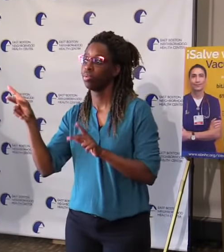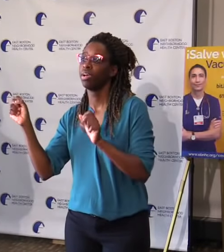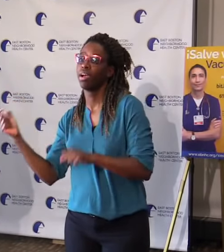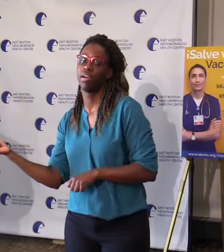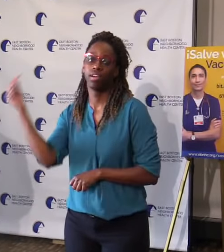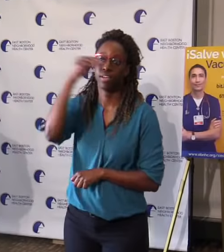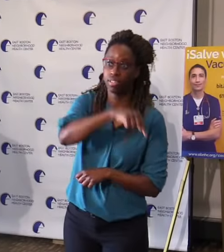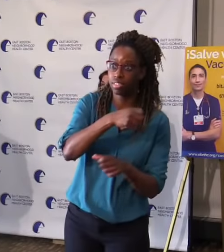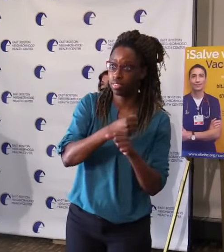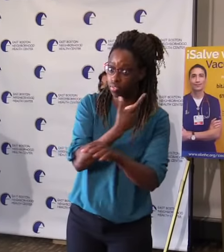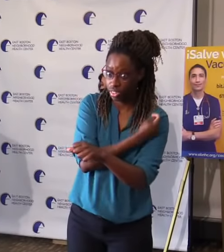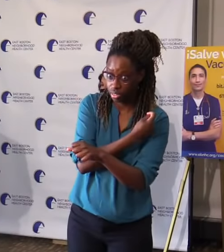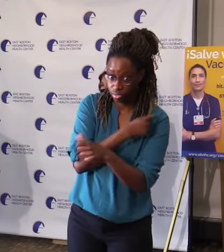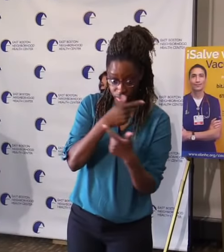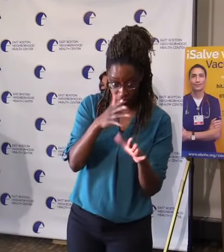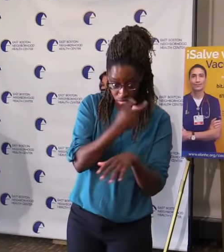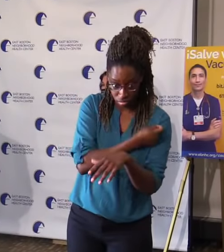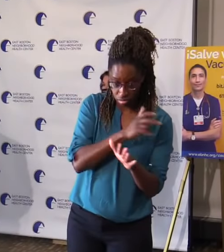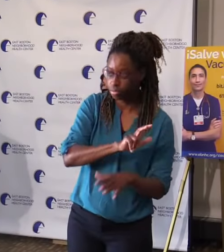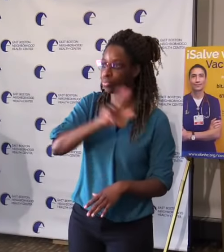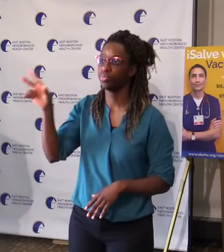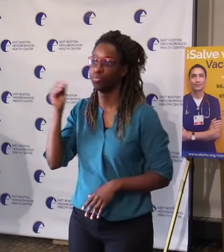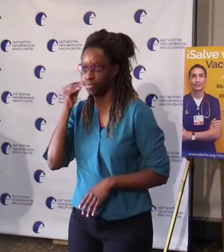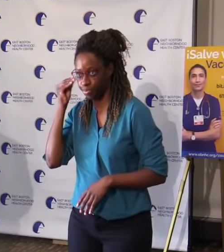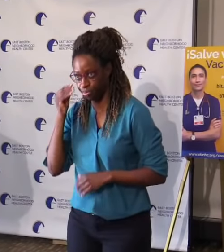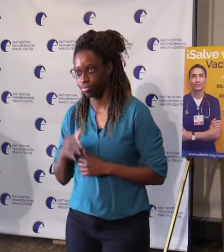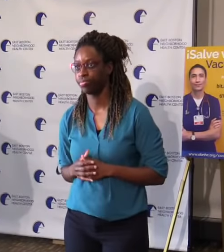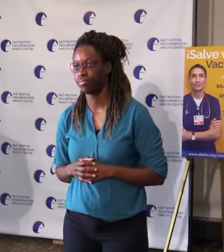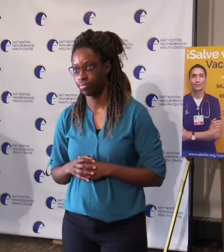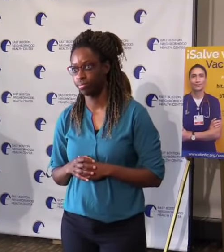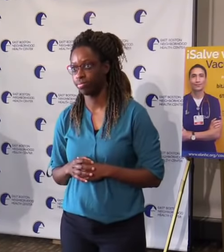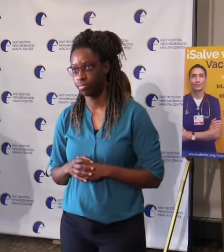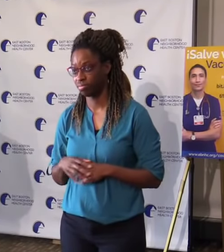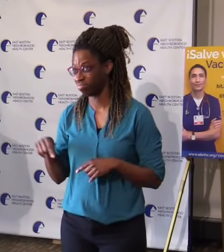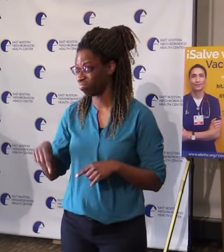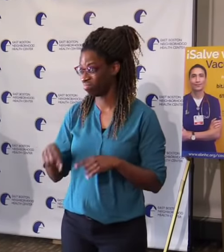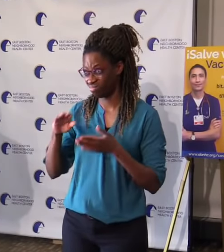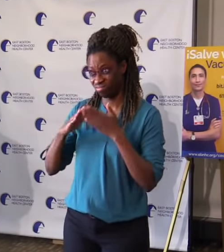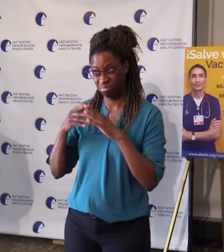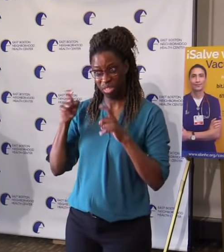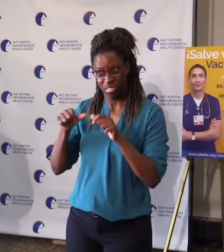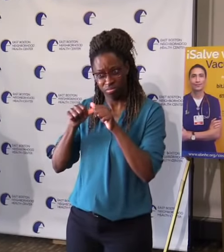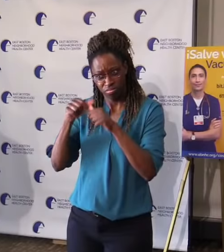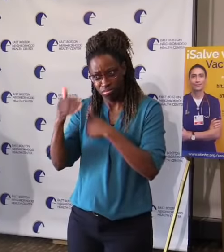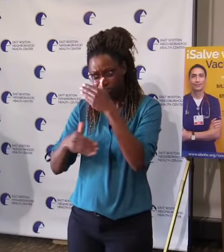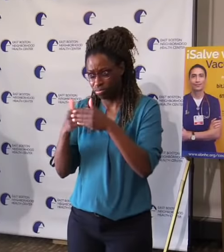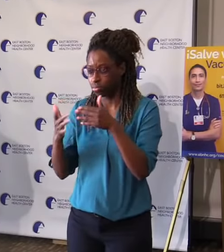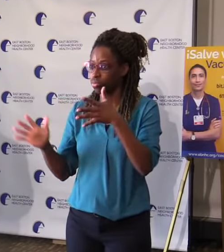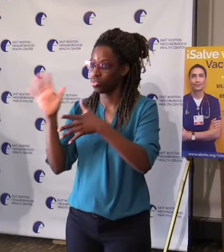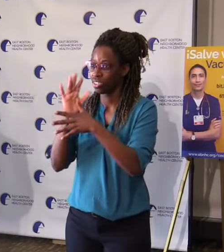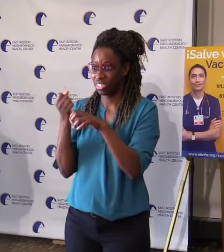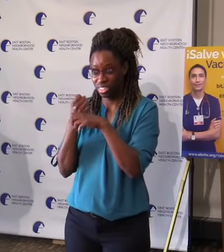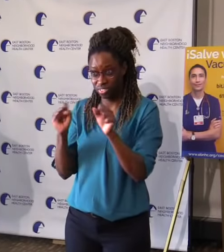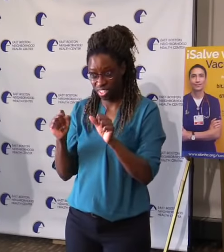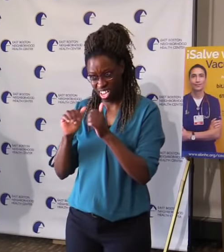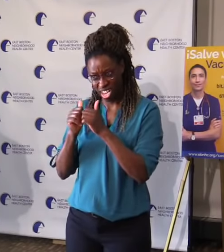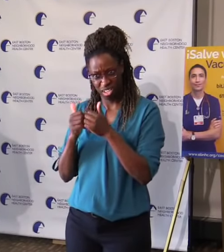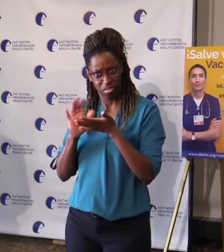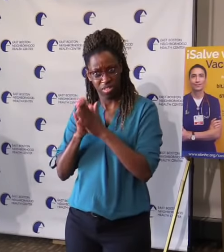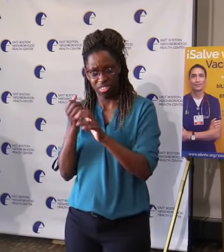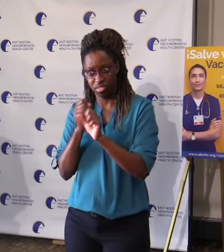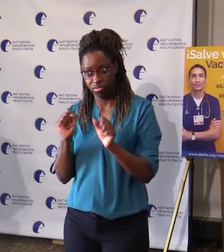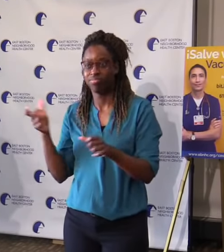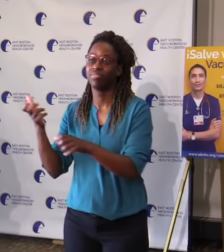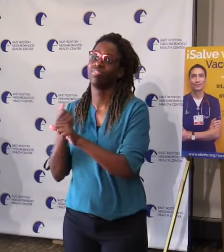We will not be safe as a community until everyone is safe. And that means getting everyone vaccinated as soon as we can.